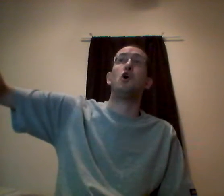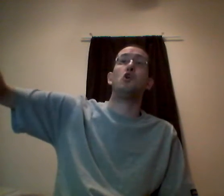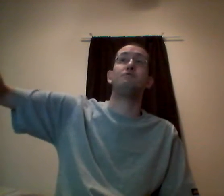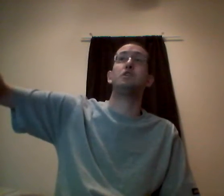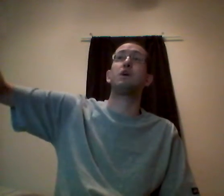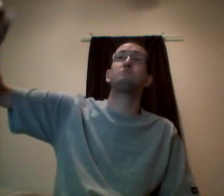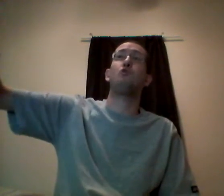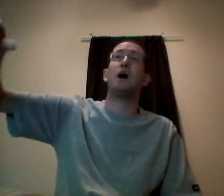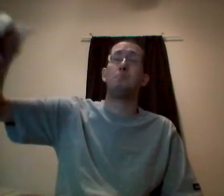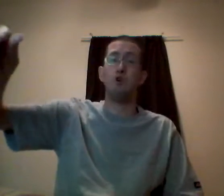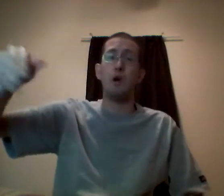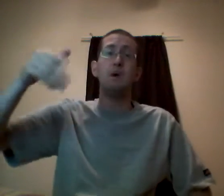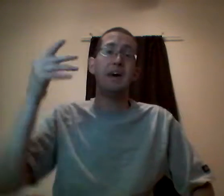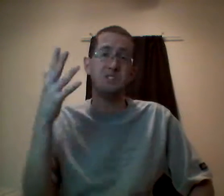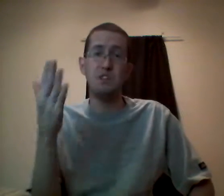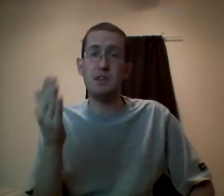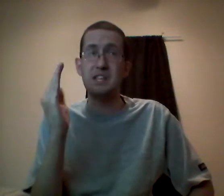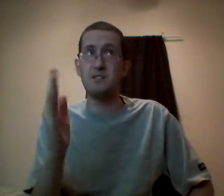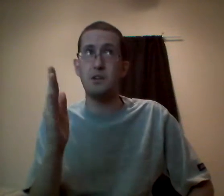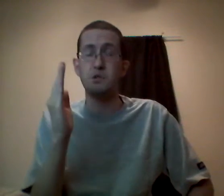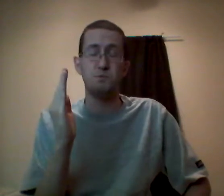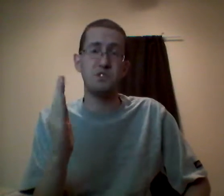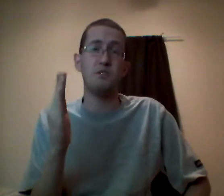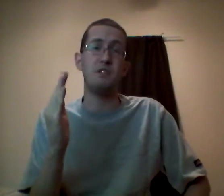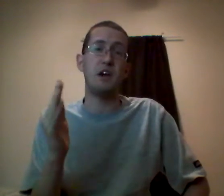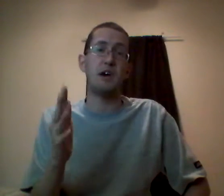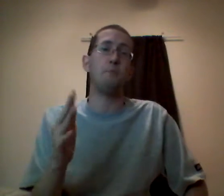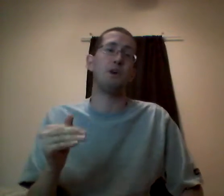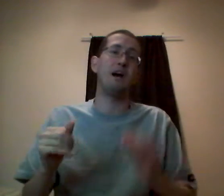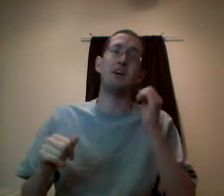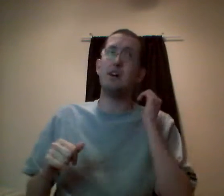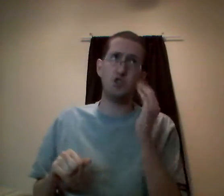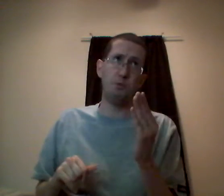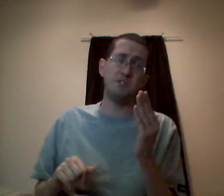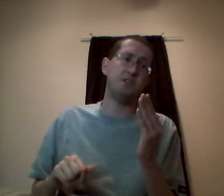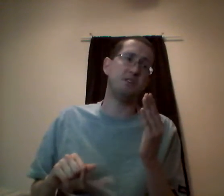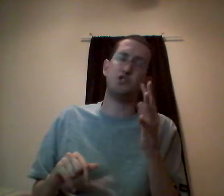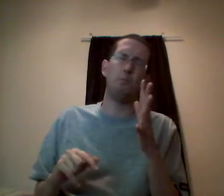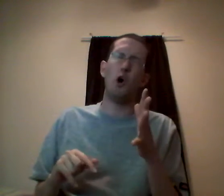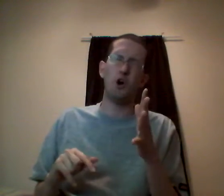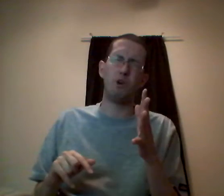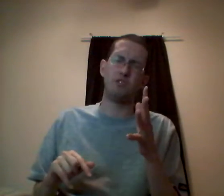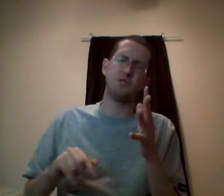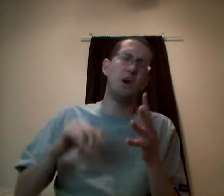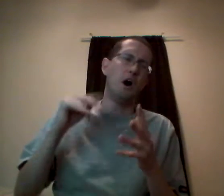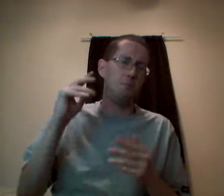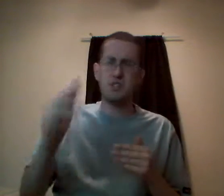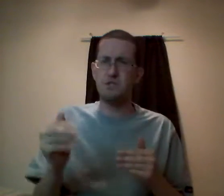are the video games for our program, it's Nintendo specifically their copyright like Super Mario Brothers, Legend